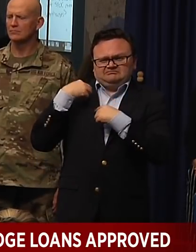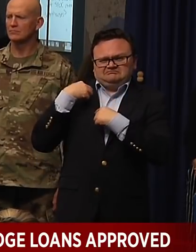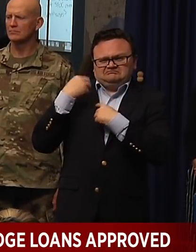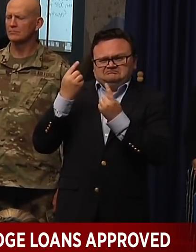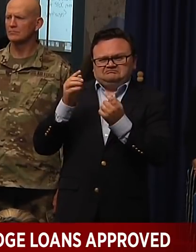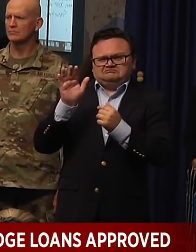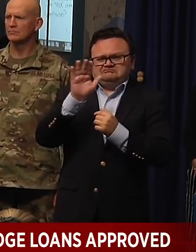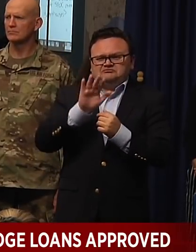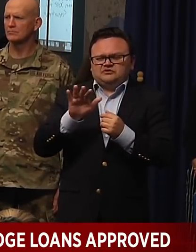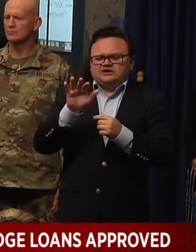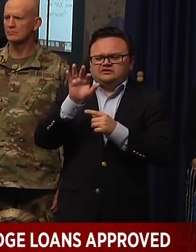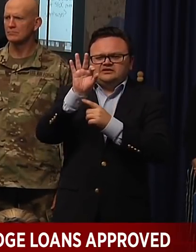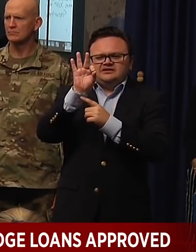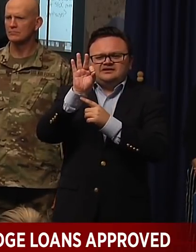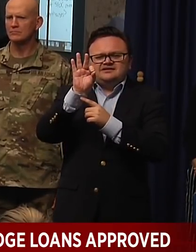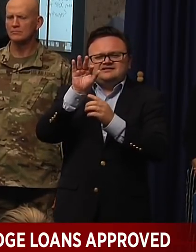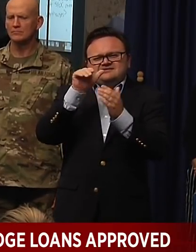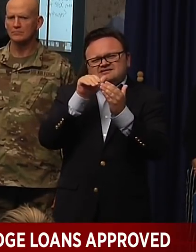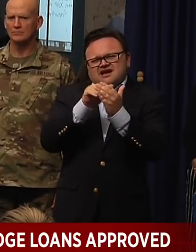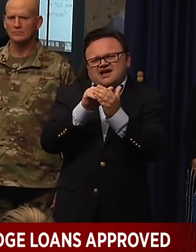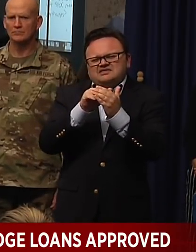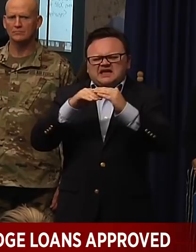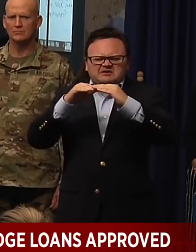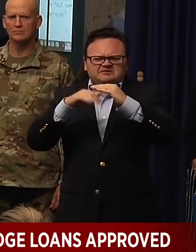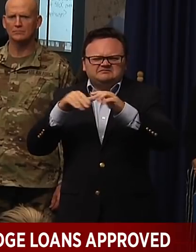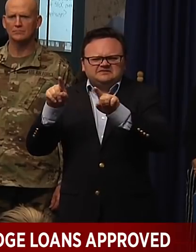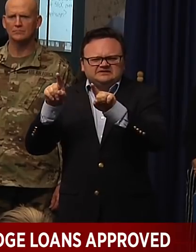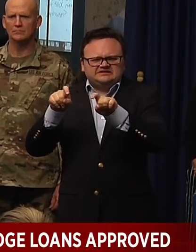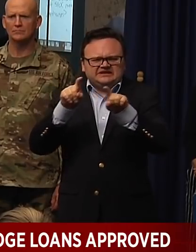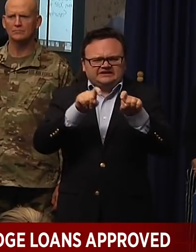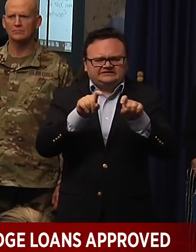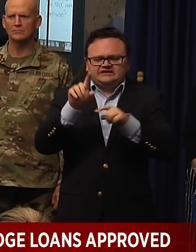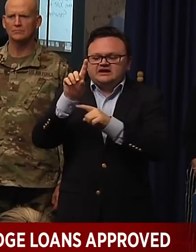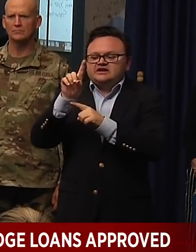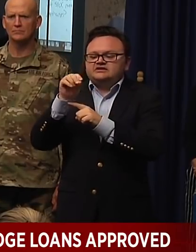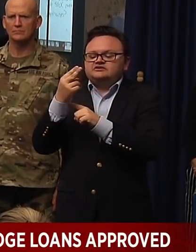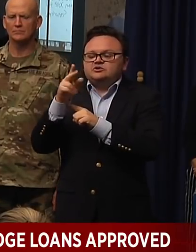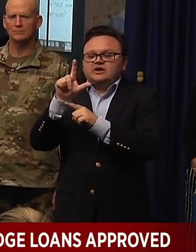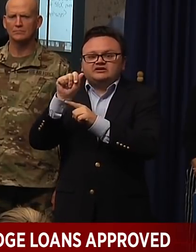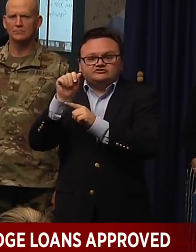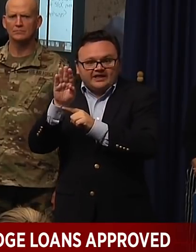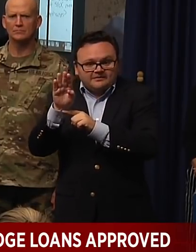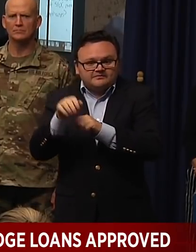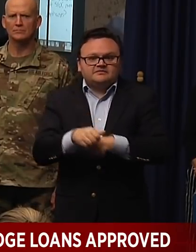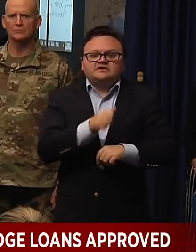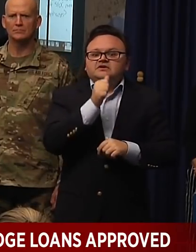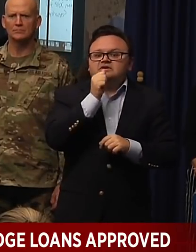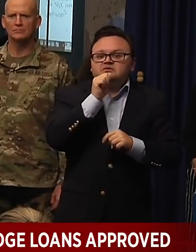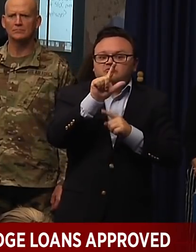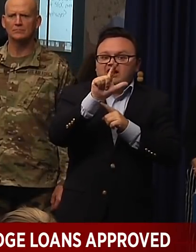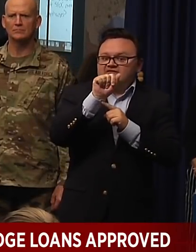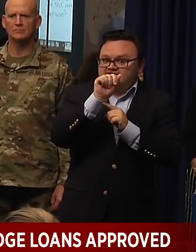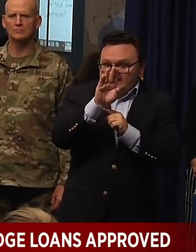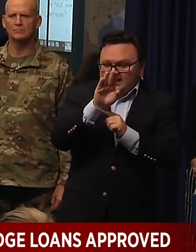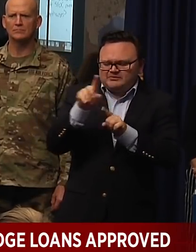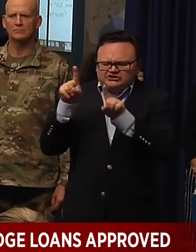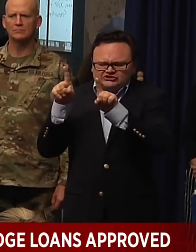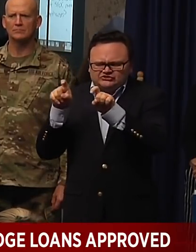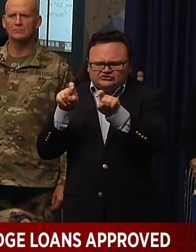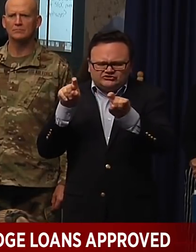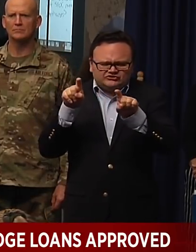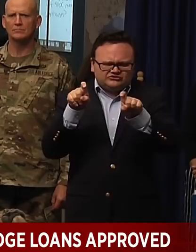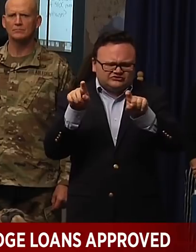9,000 tests that have been conducted between the DOH labs and the private laboratories. So that is a pretty